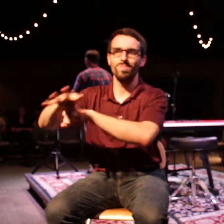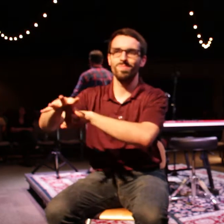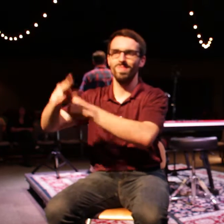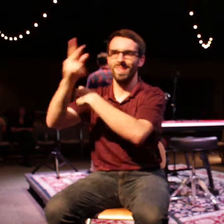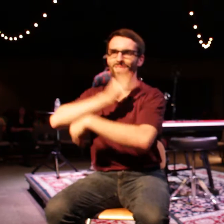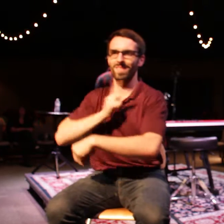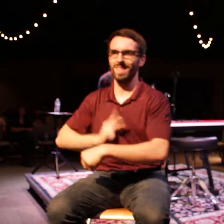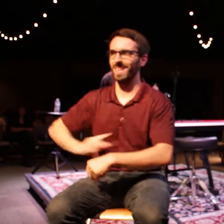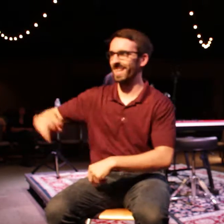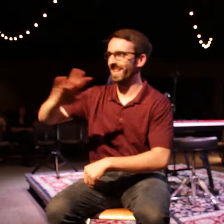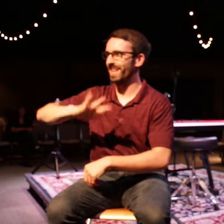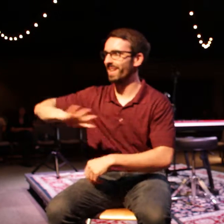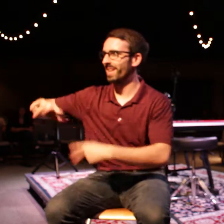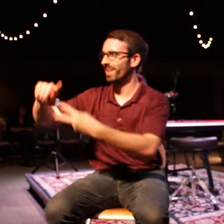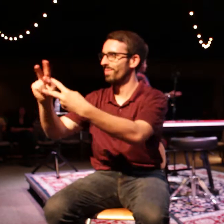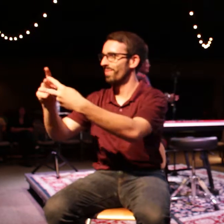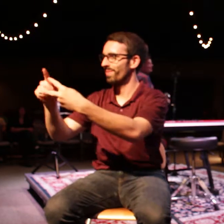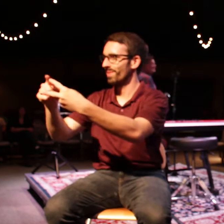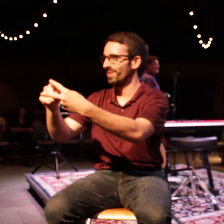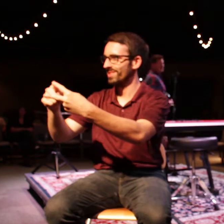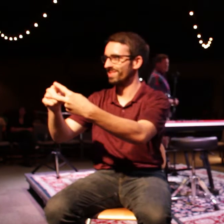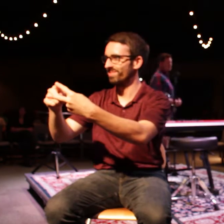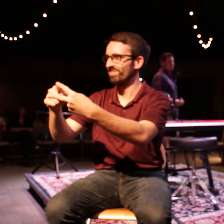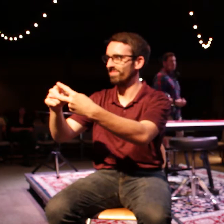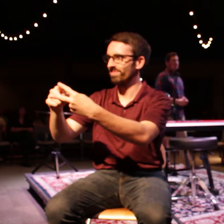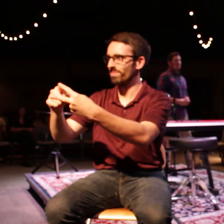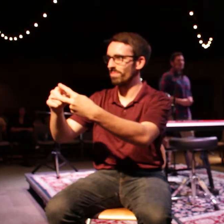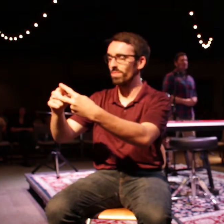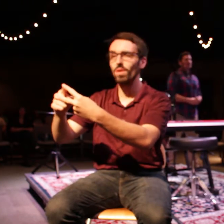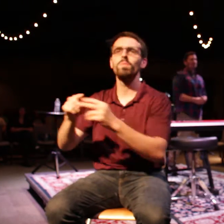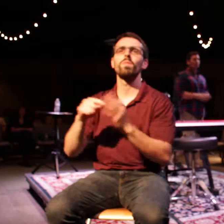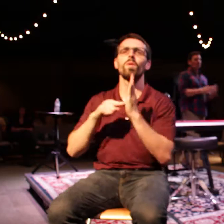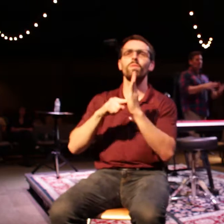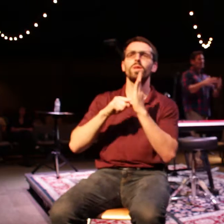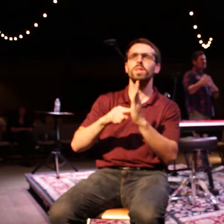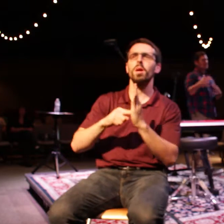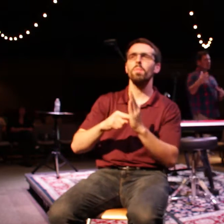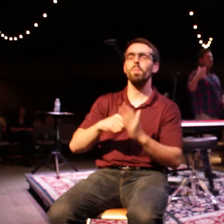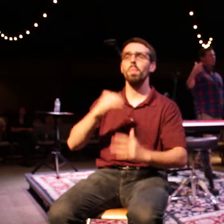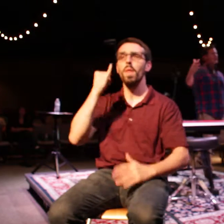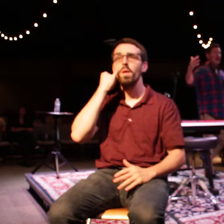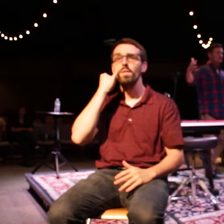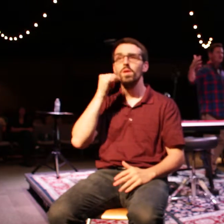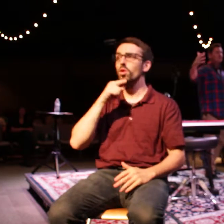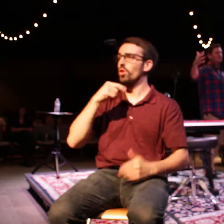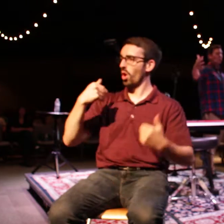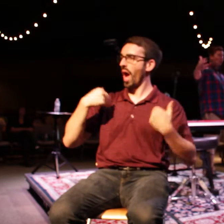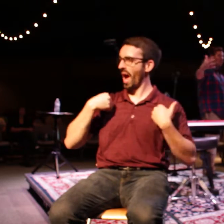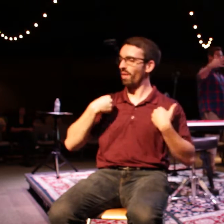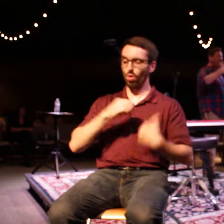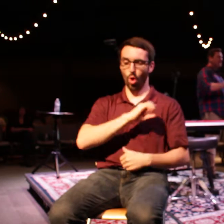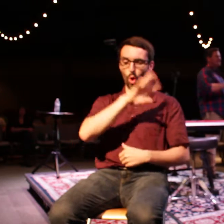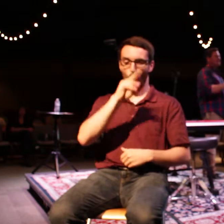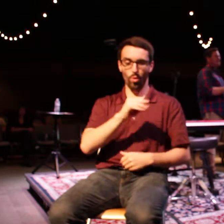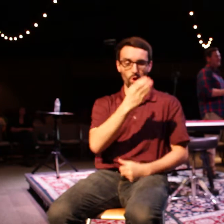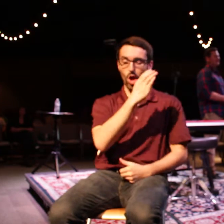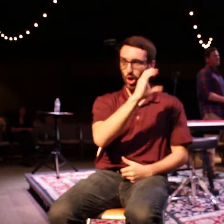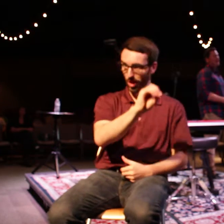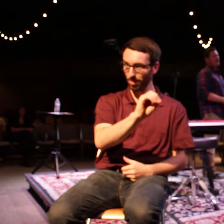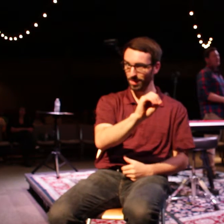So I'll flesh this out a little bit. If you own a company in this room, your company that you own can actually work against the kingdom of God